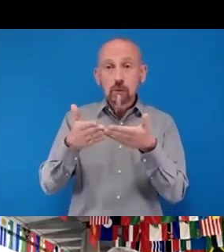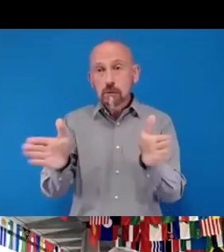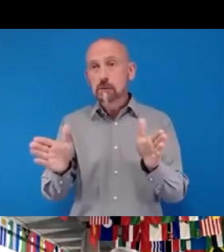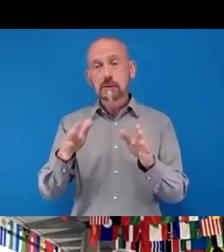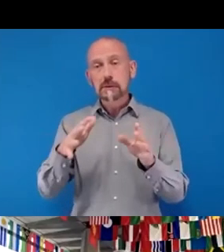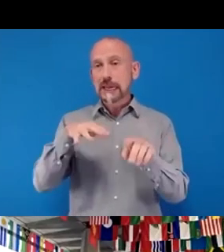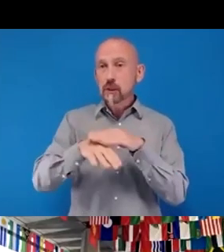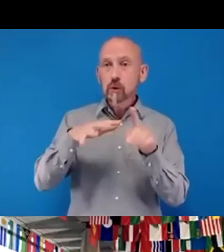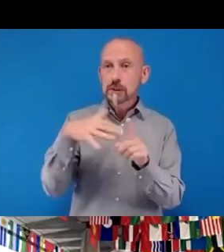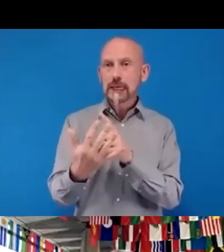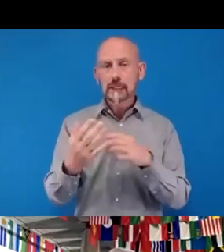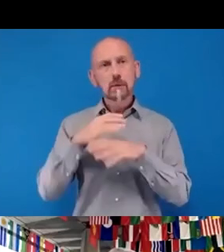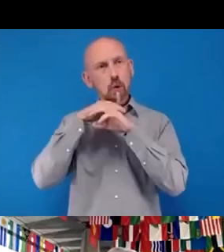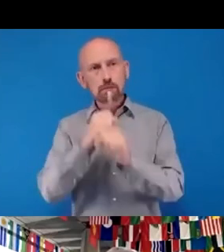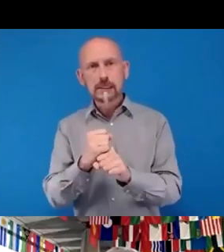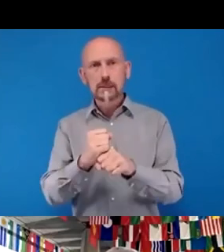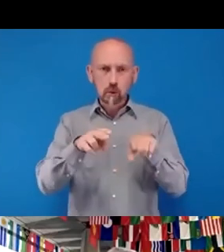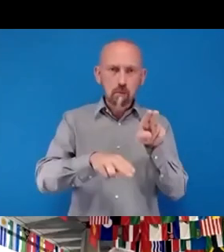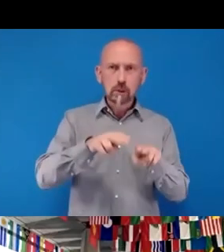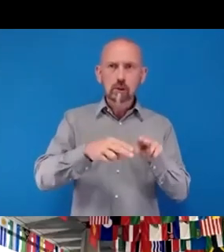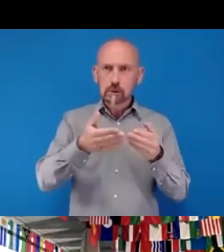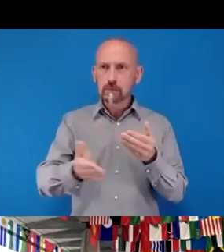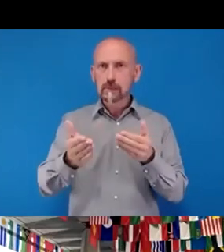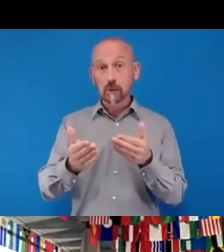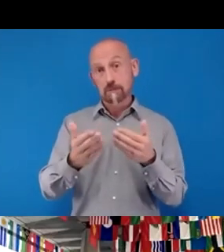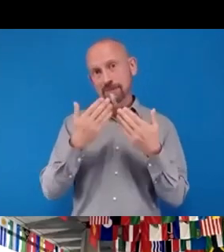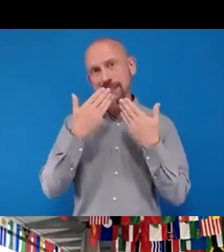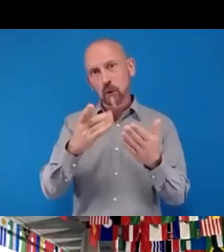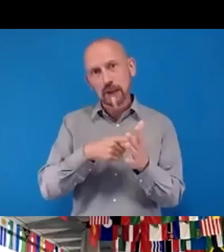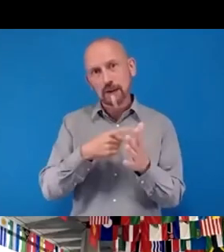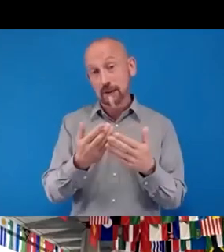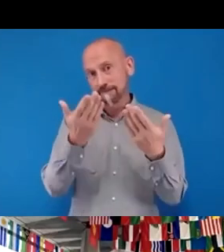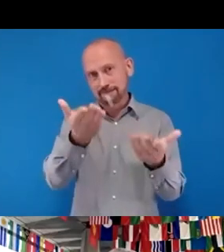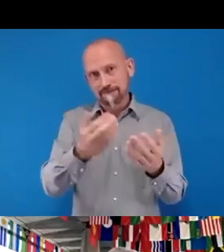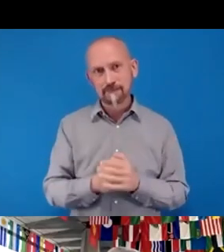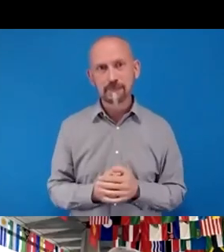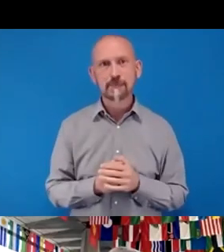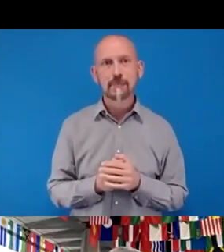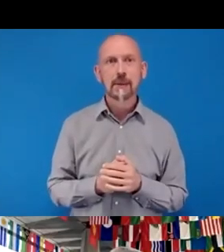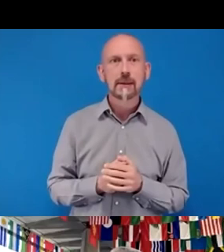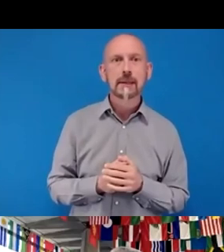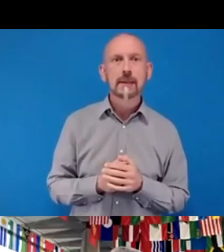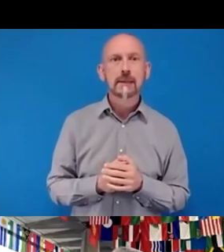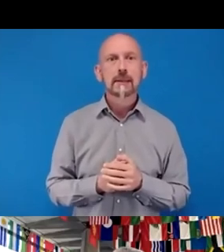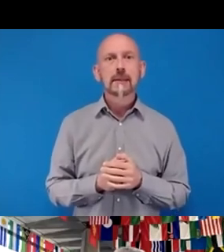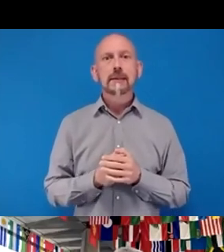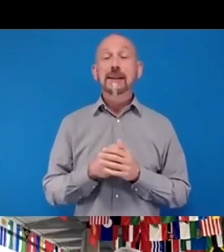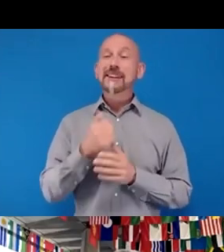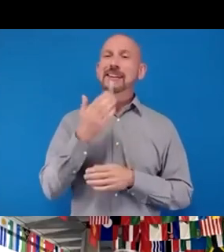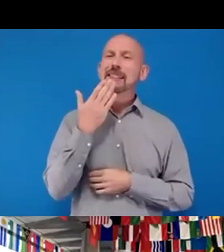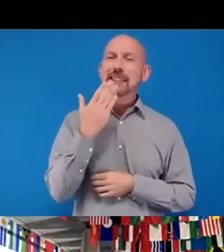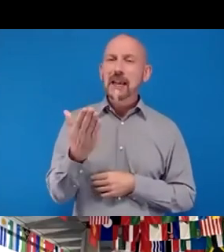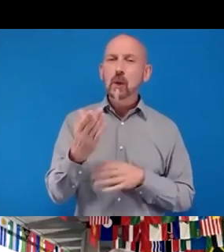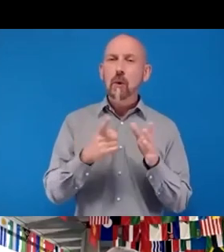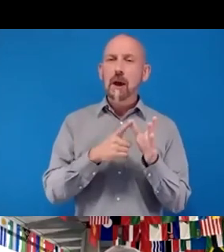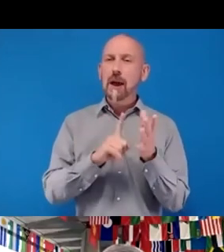towards this monitoring. So back to you now. Thank you. Thank you. Alakos. Look, unfortunately,